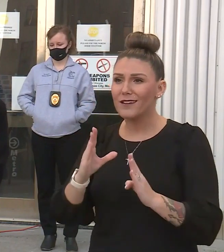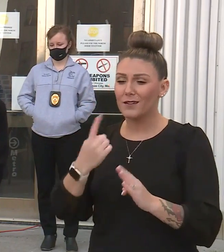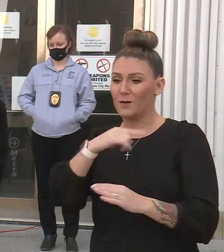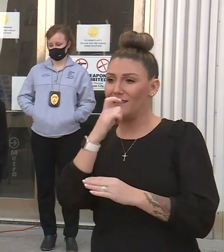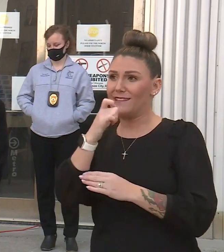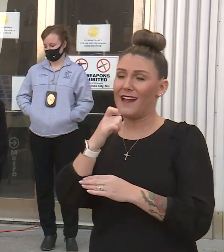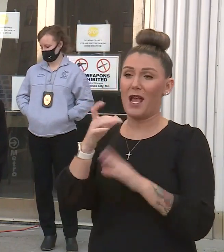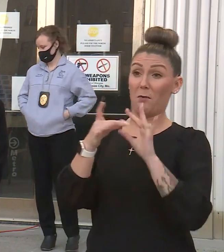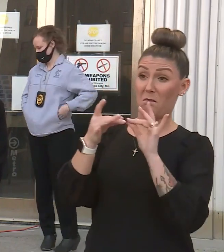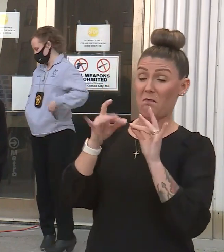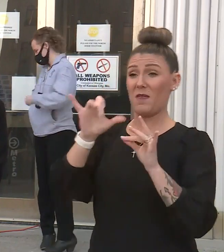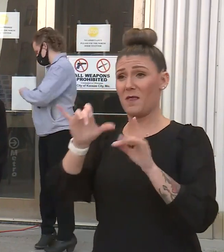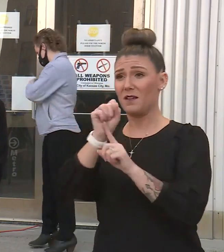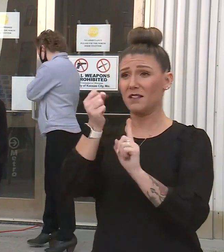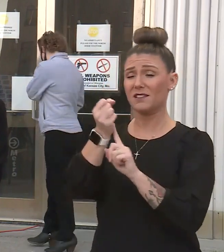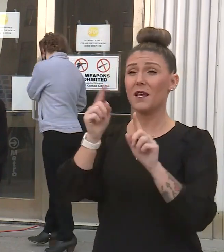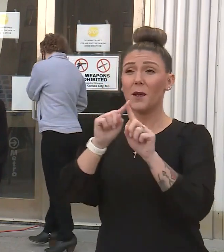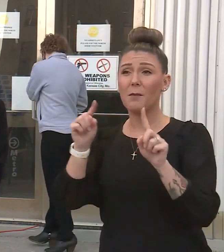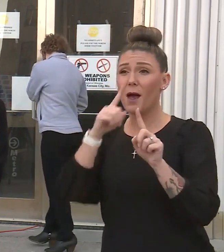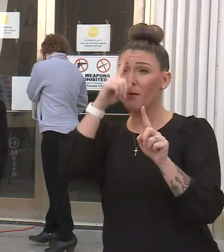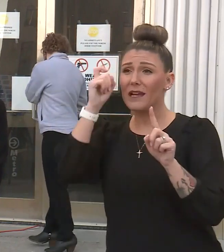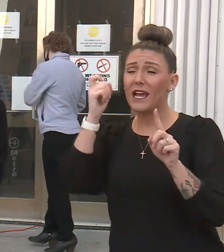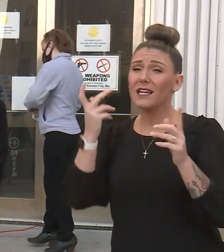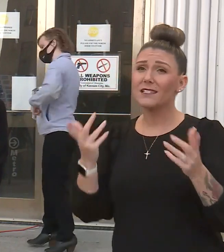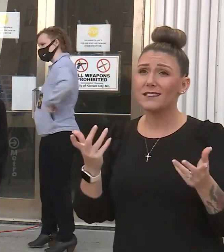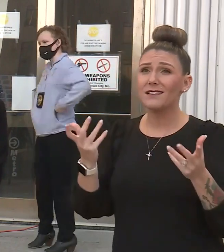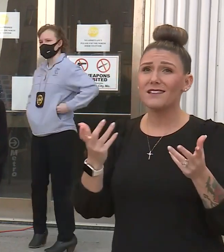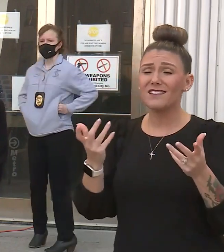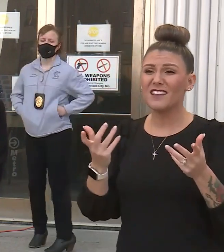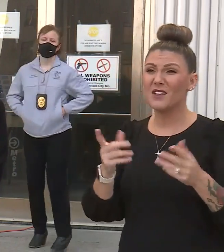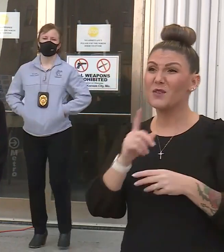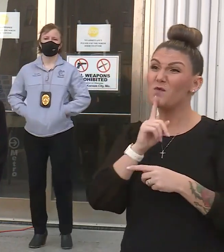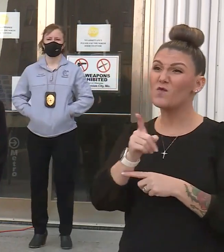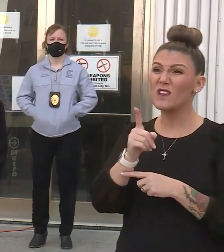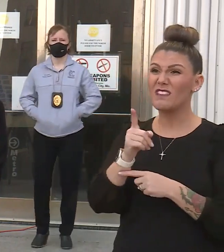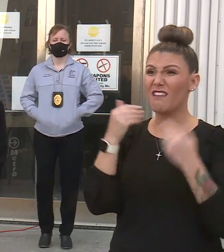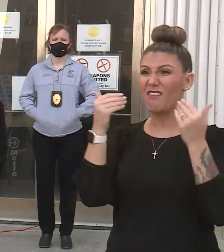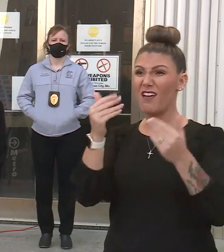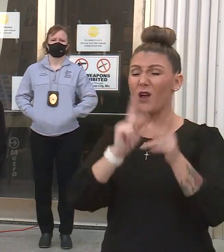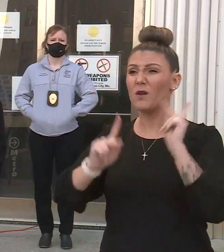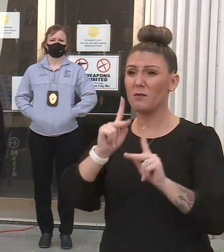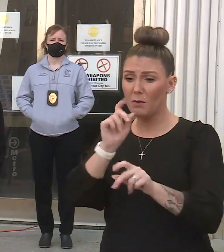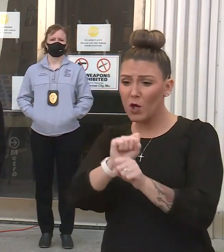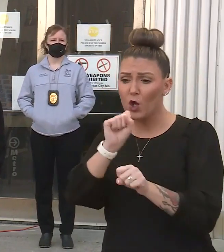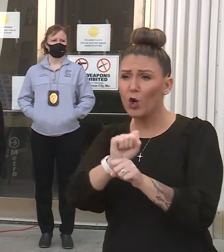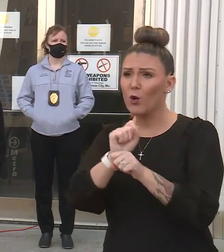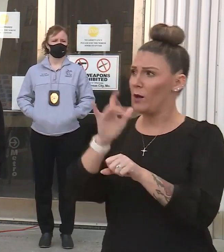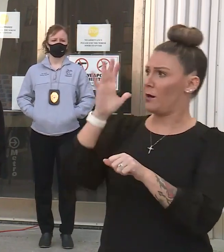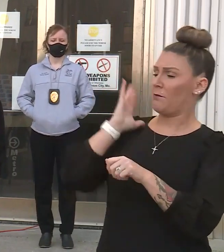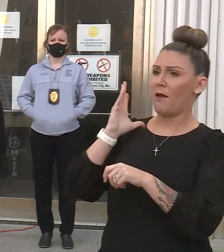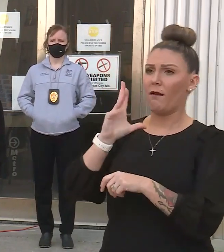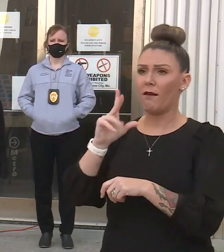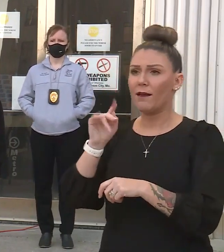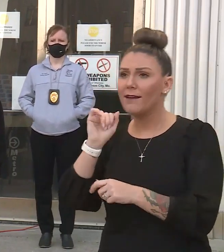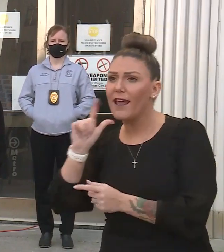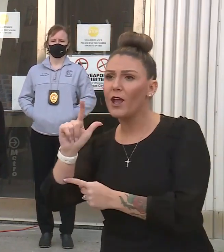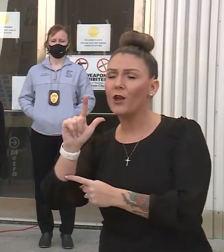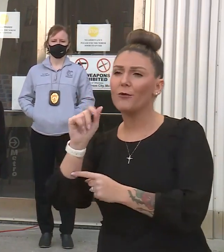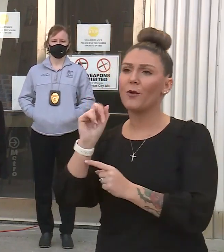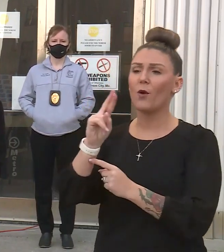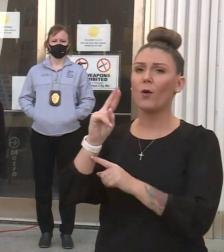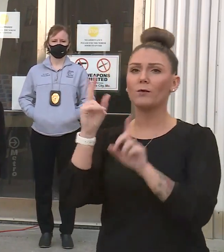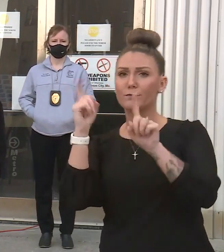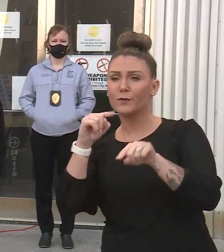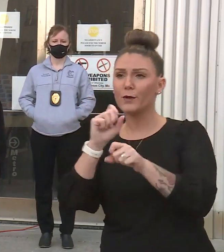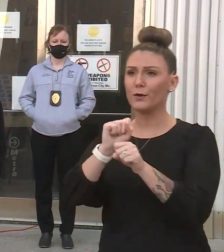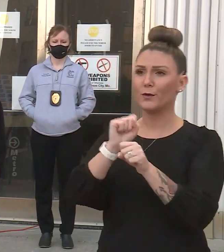meant for that to be the case. But because we, in essence, we're allowing folks to continue to work back in April, at least come to